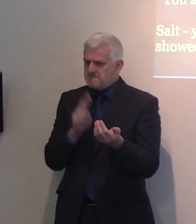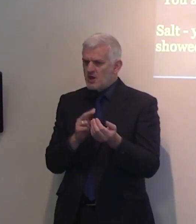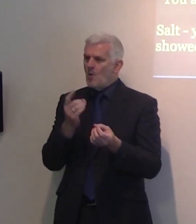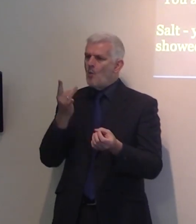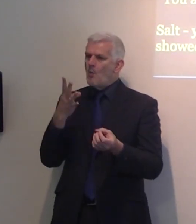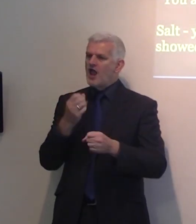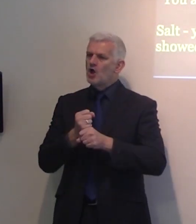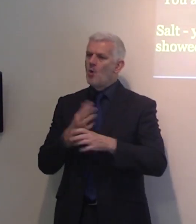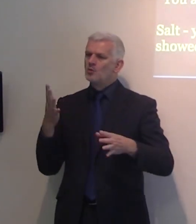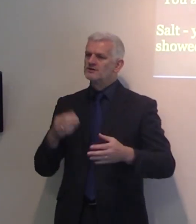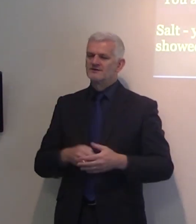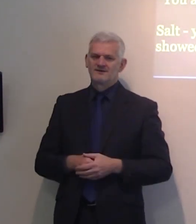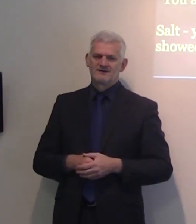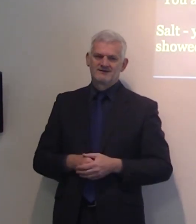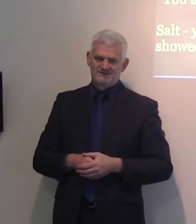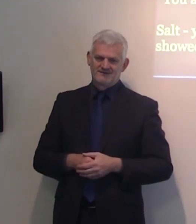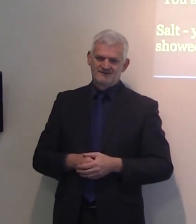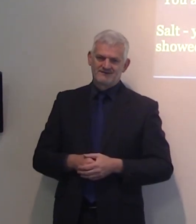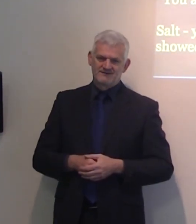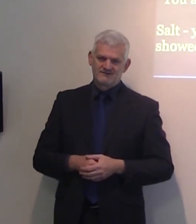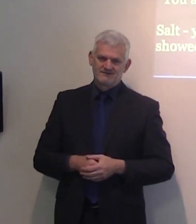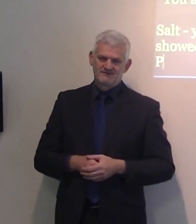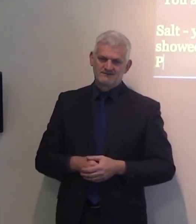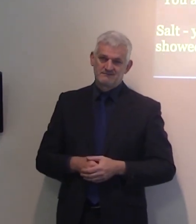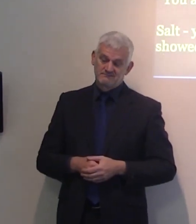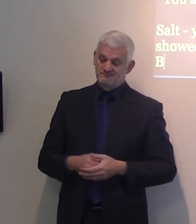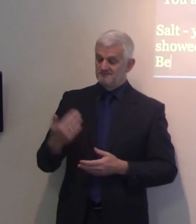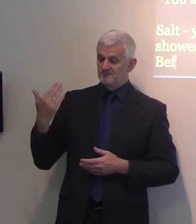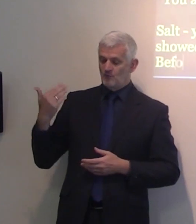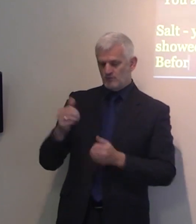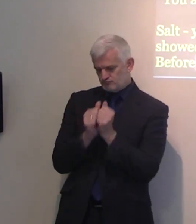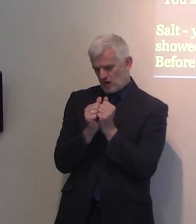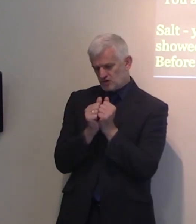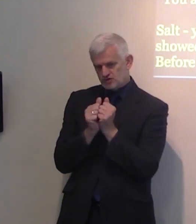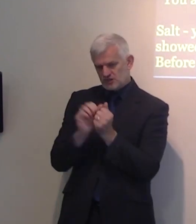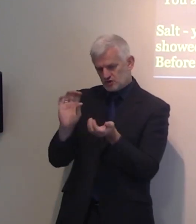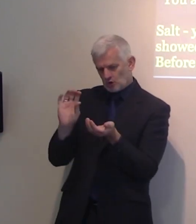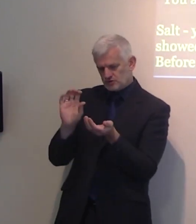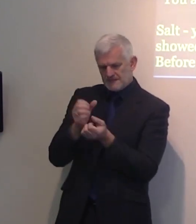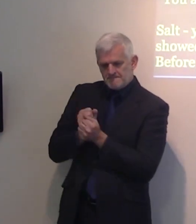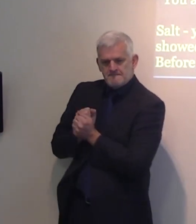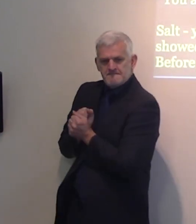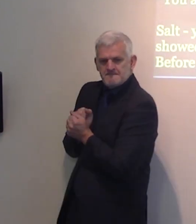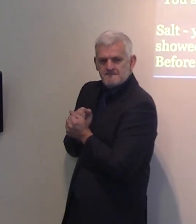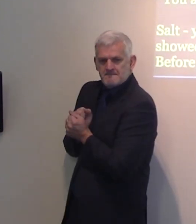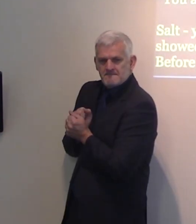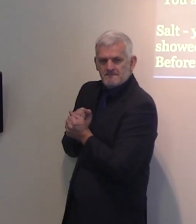replaced it now, but in the past, salt was a precious commodity. And Roman soldiers,